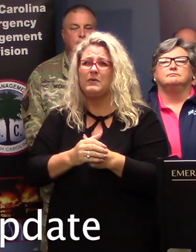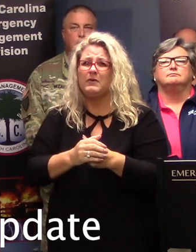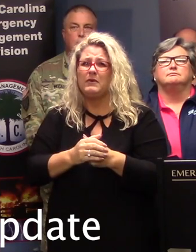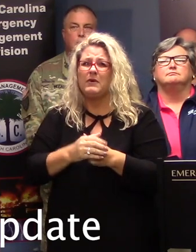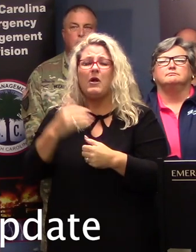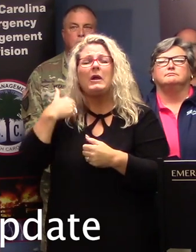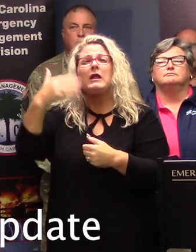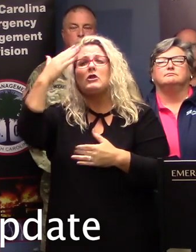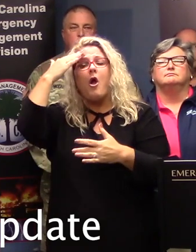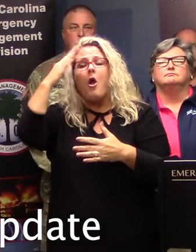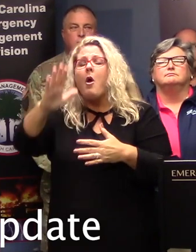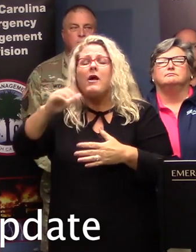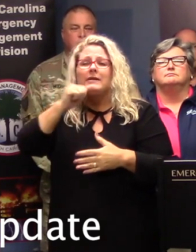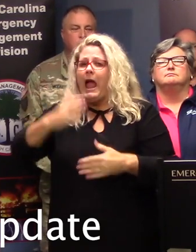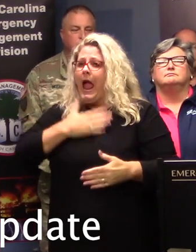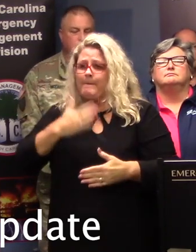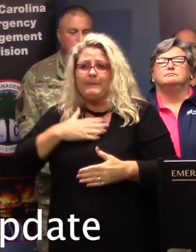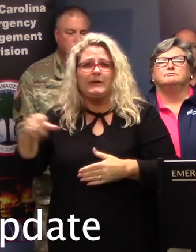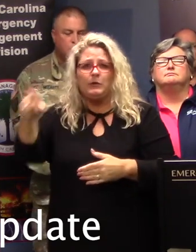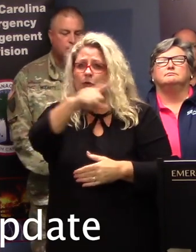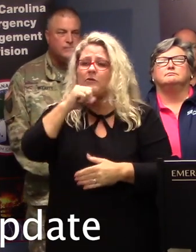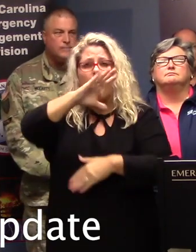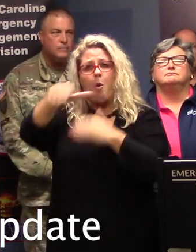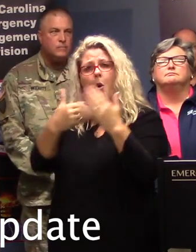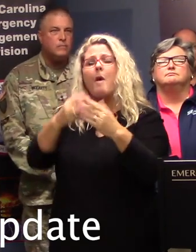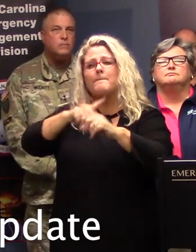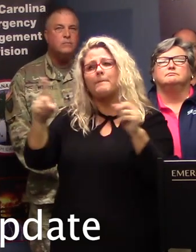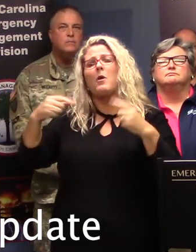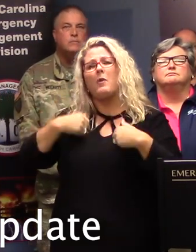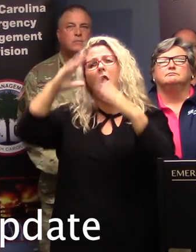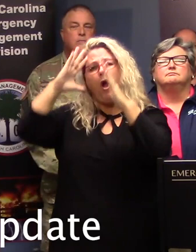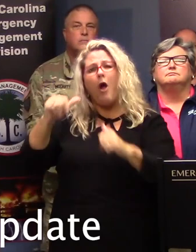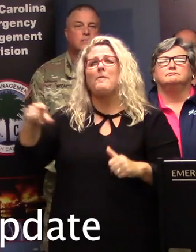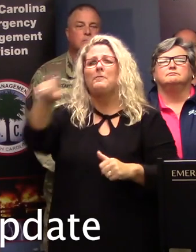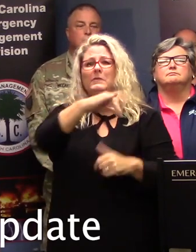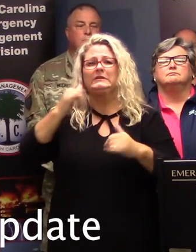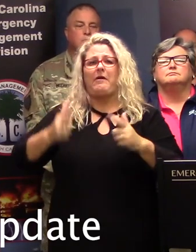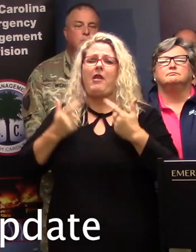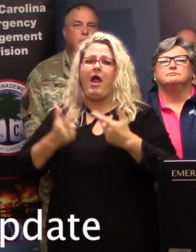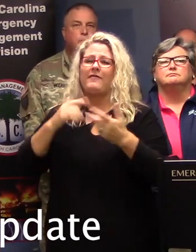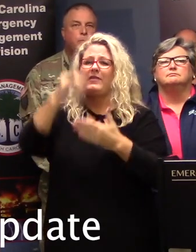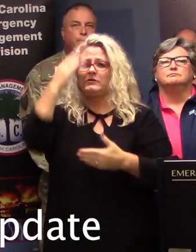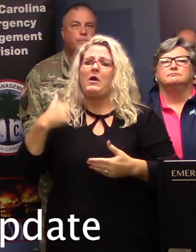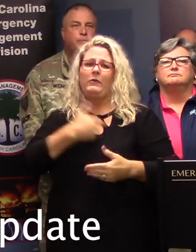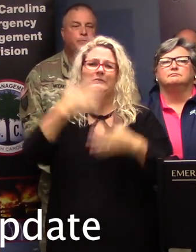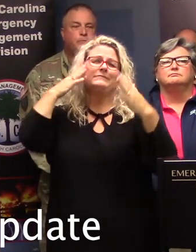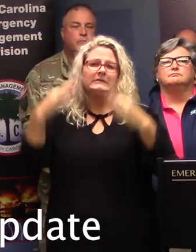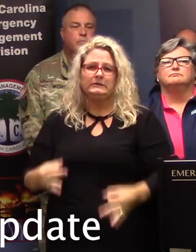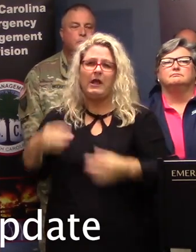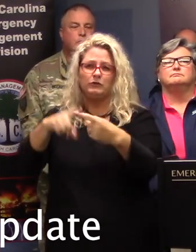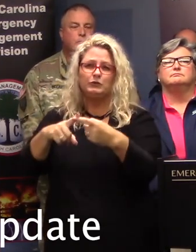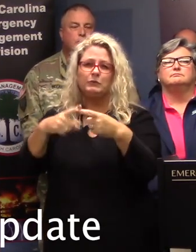cannot make everybody happy, but we believe that we can keep everyone alive. And that's why we're taking the steps that I'm getting